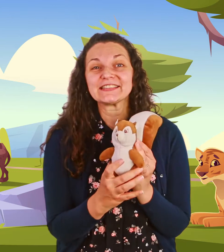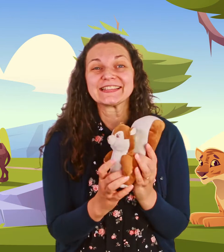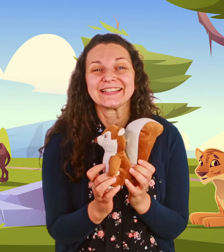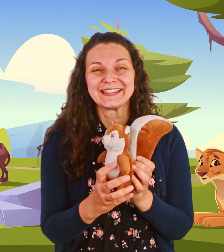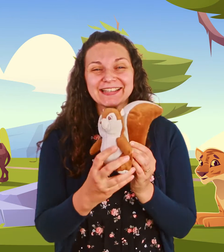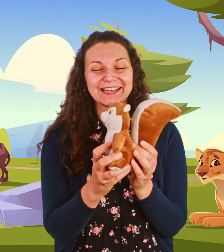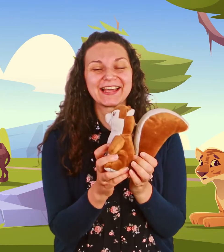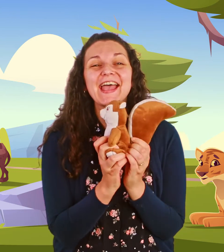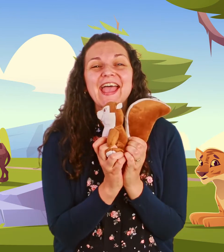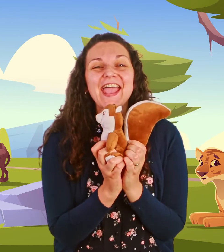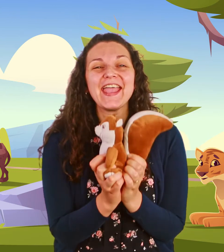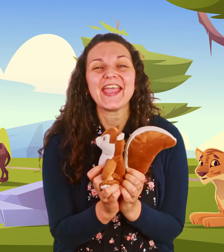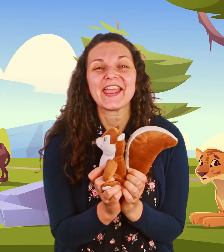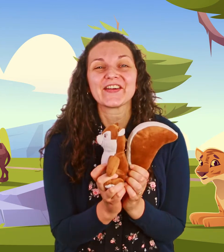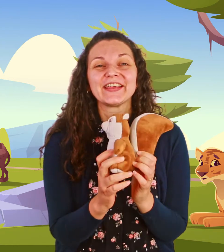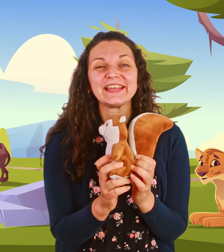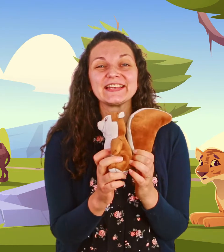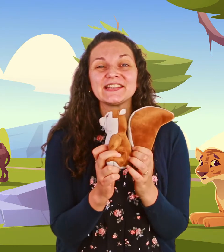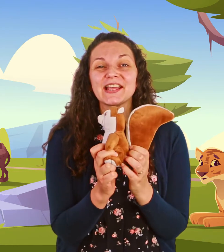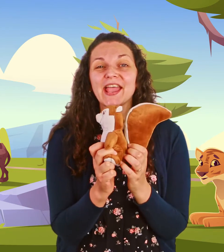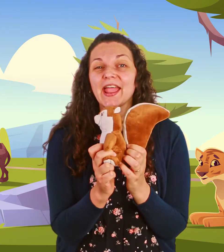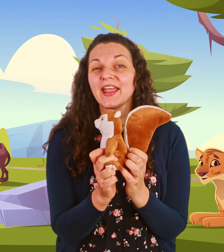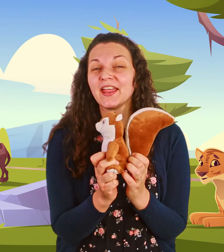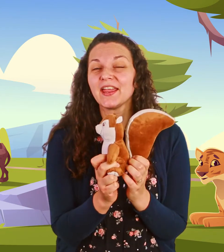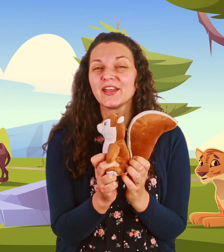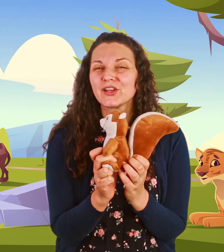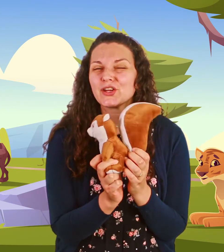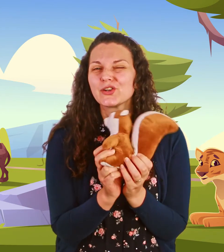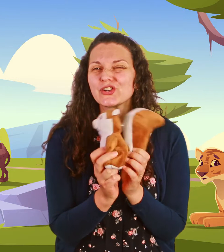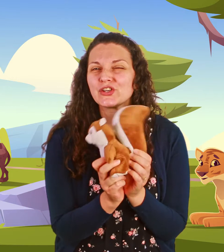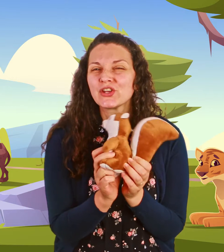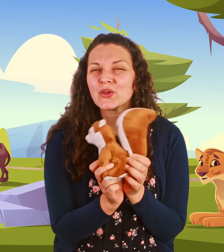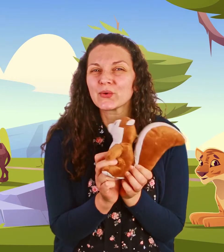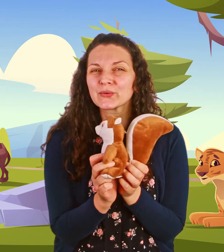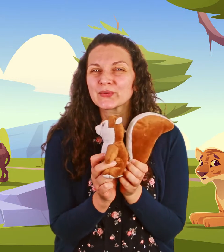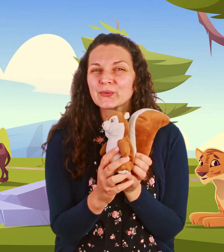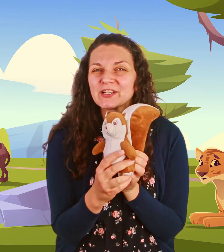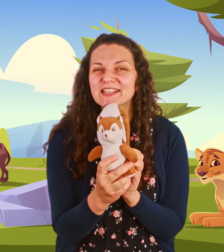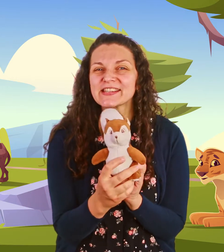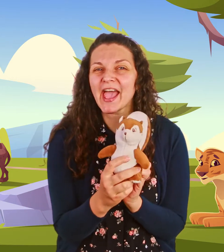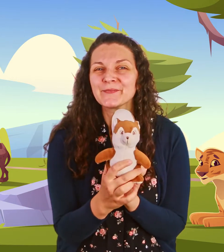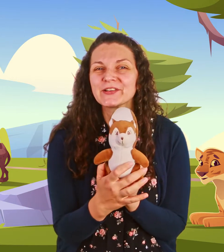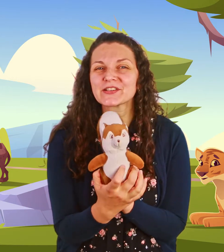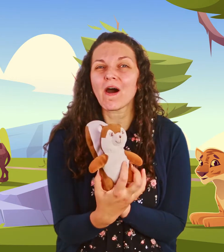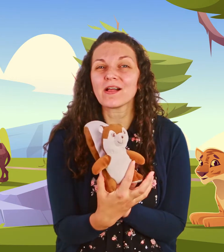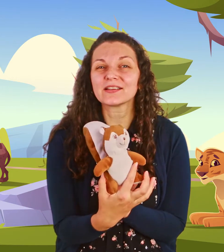tada here is a do you know what this animal is called